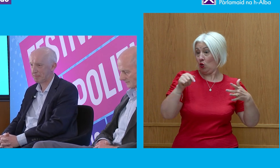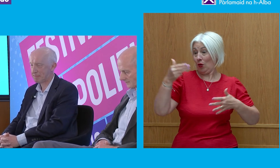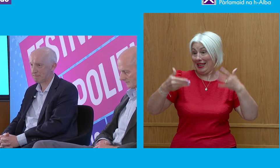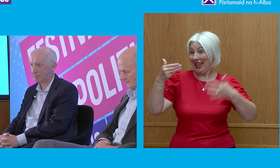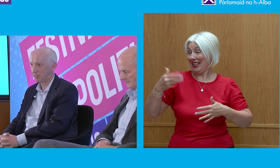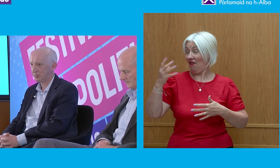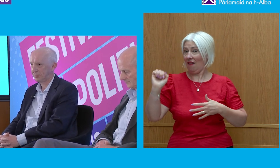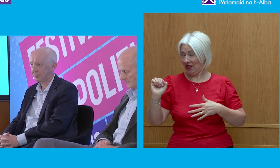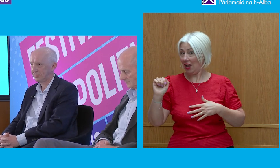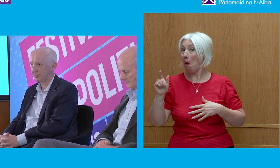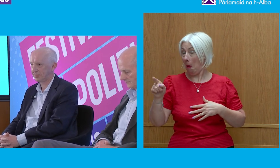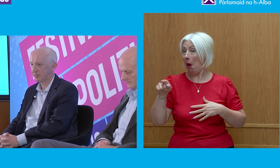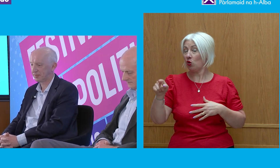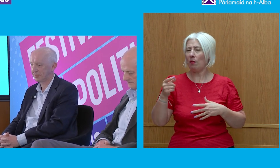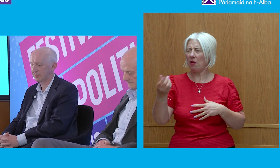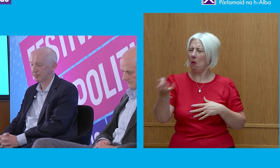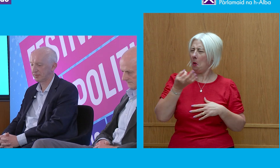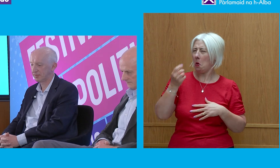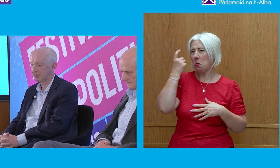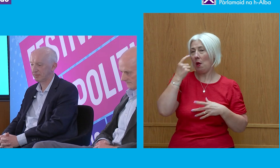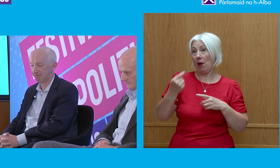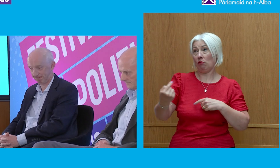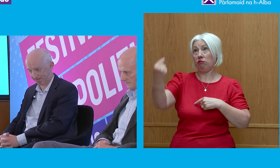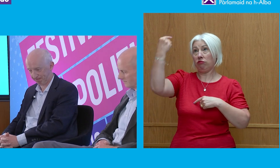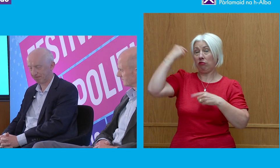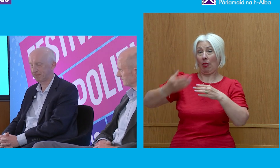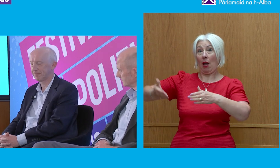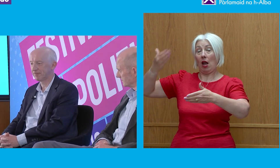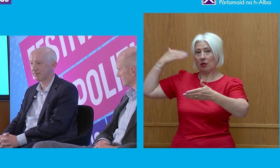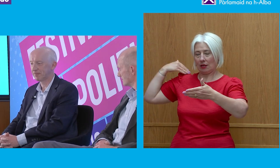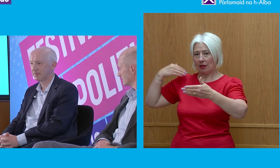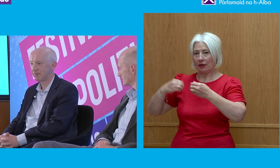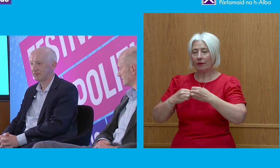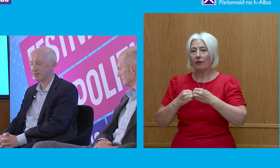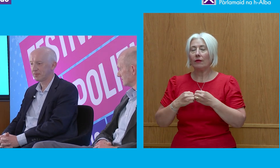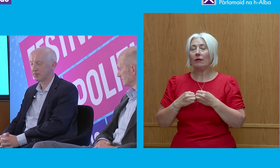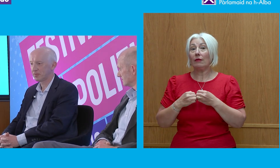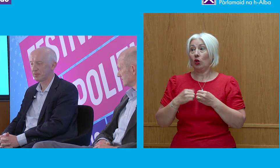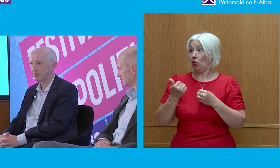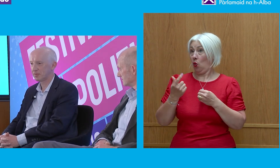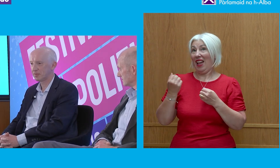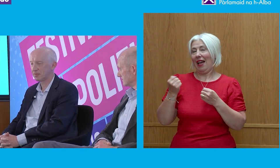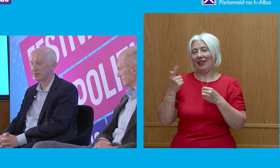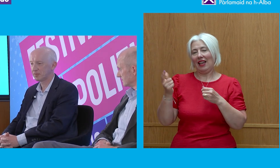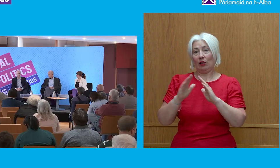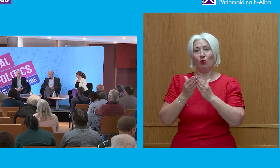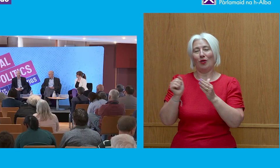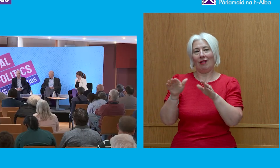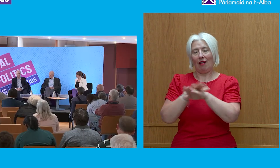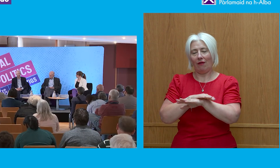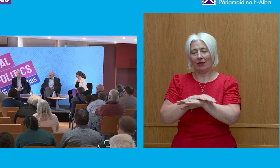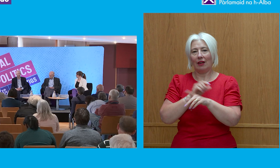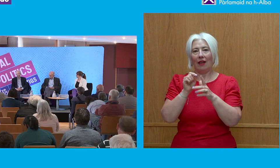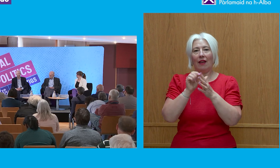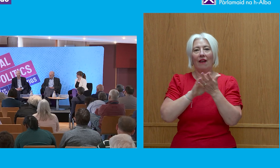who have questions of the past, we have the latter half of two books that can be covered. Philip